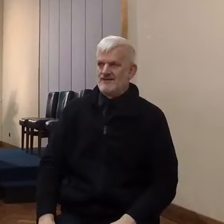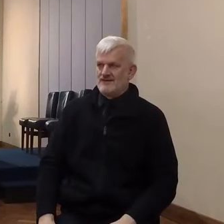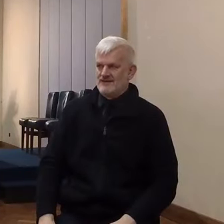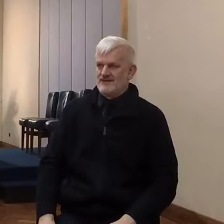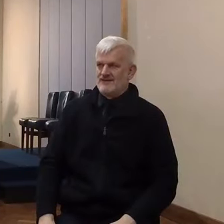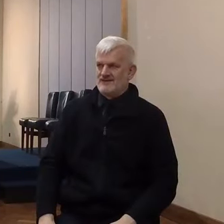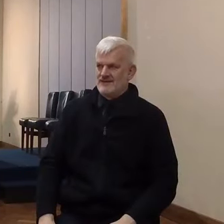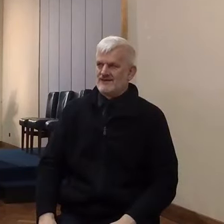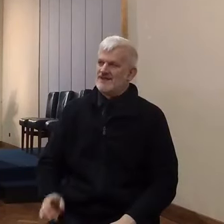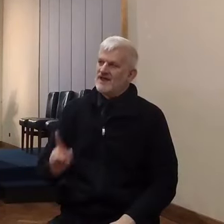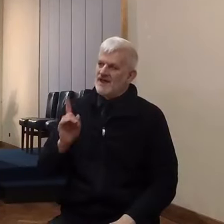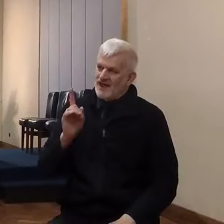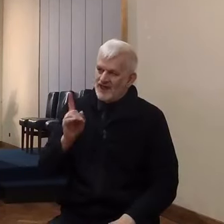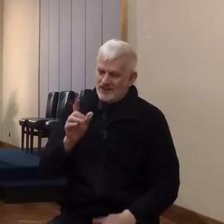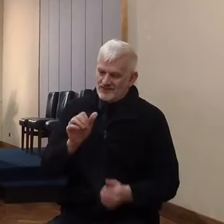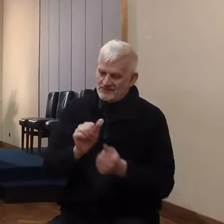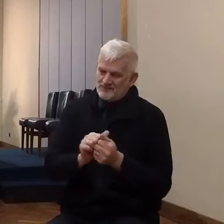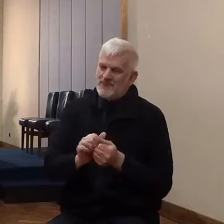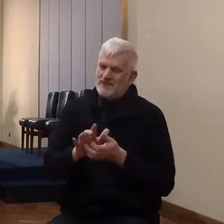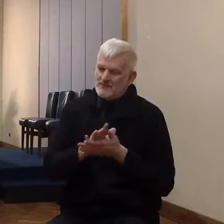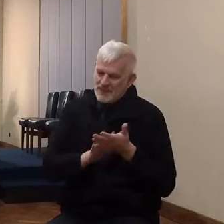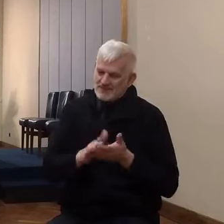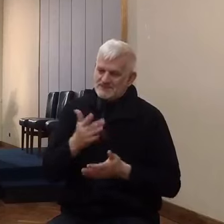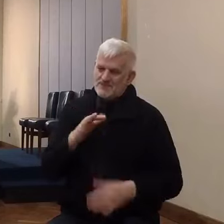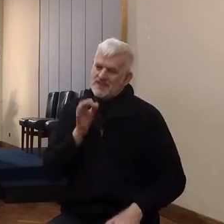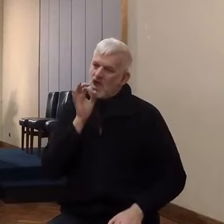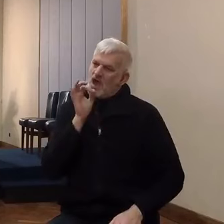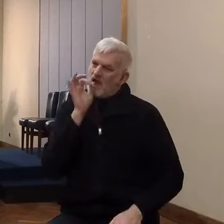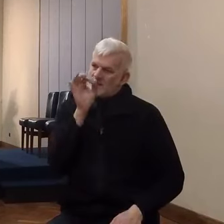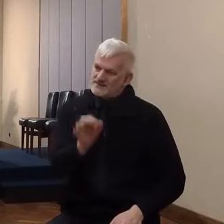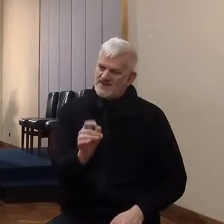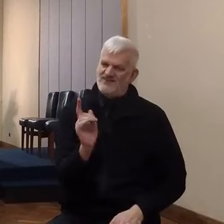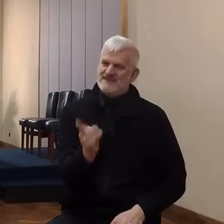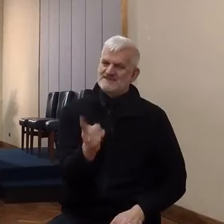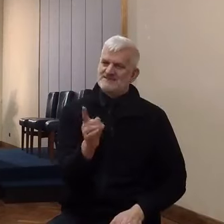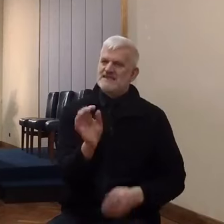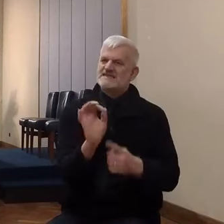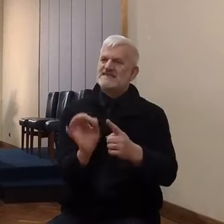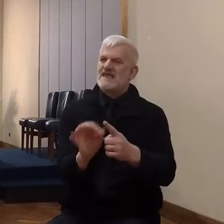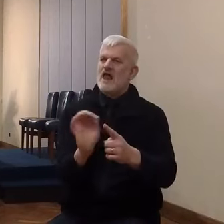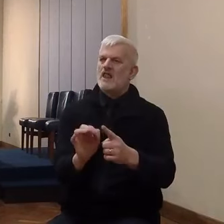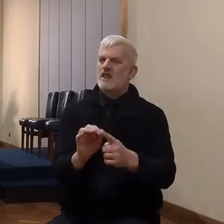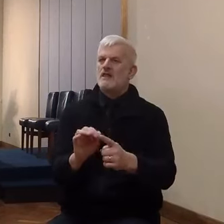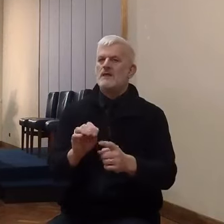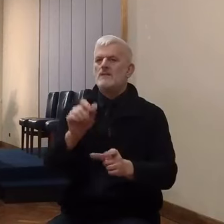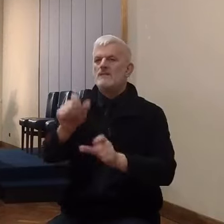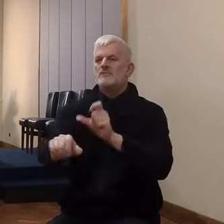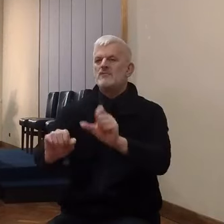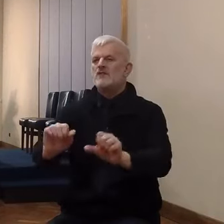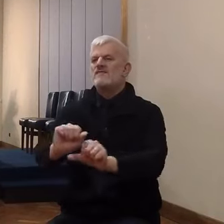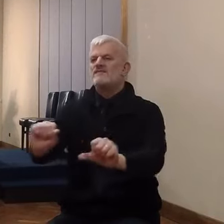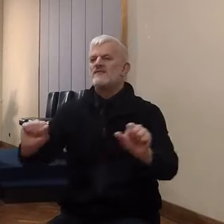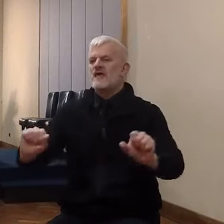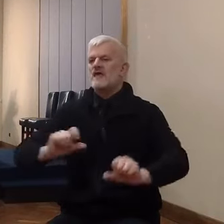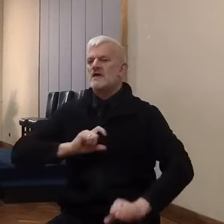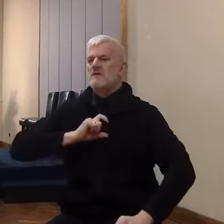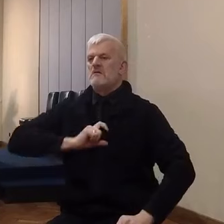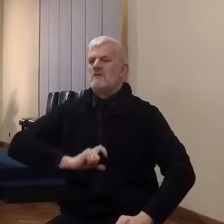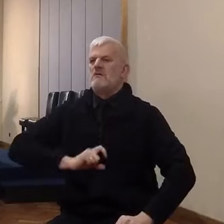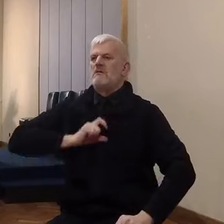routes or direction of approach, but they were asked about the morale. Joshua wanted to know at